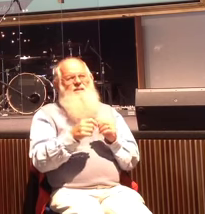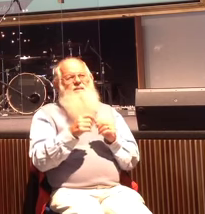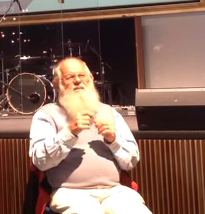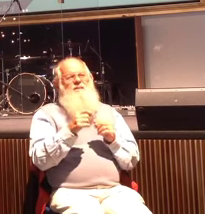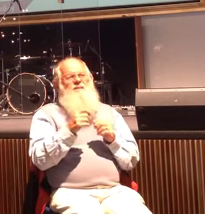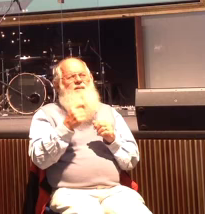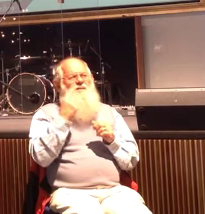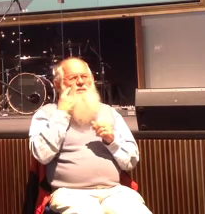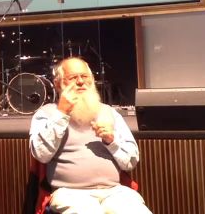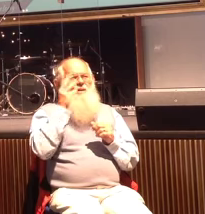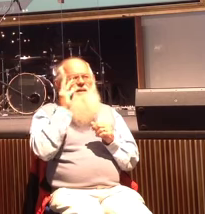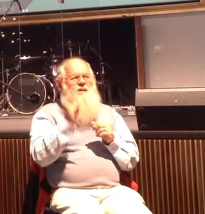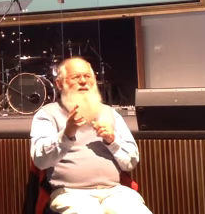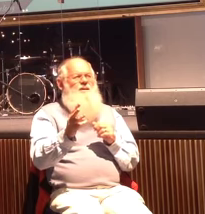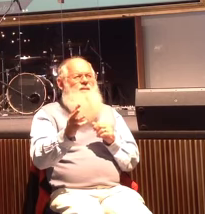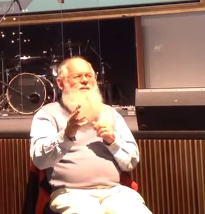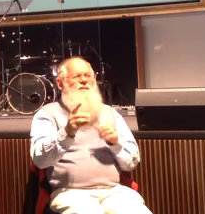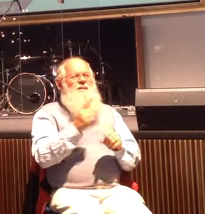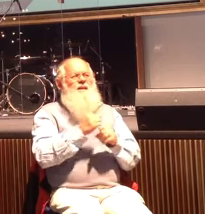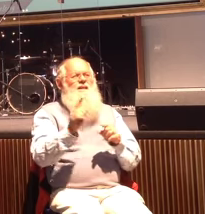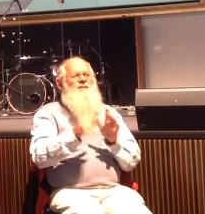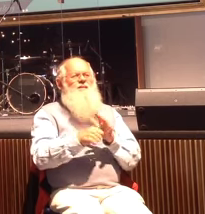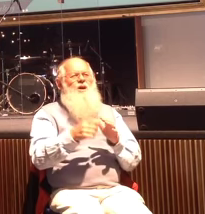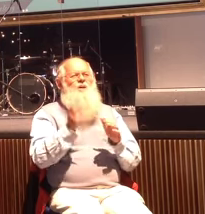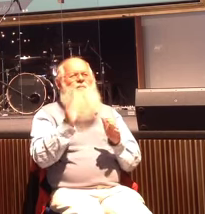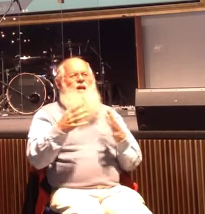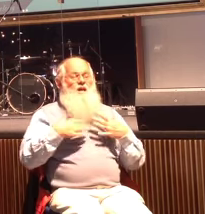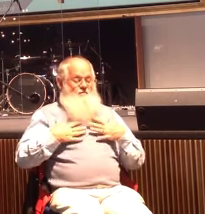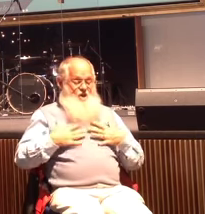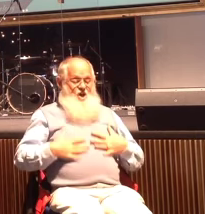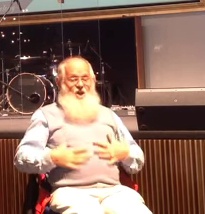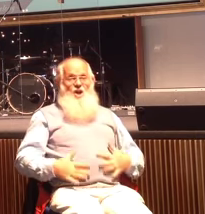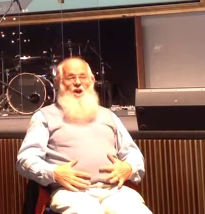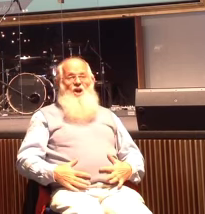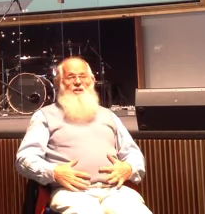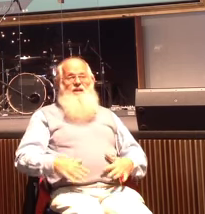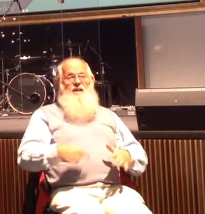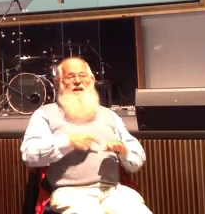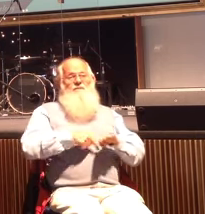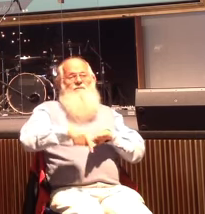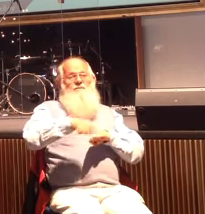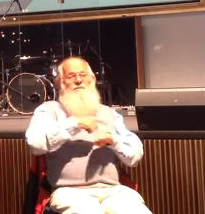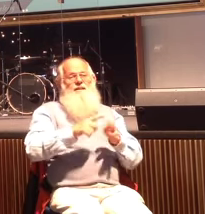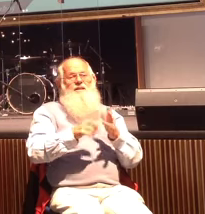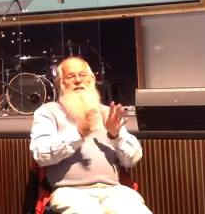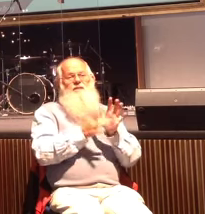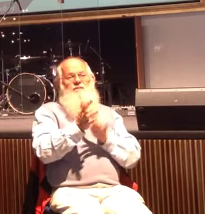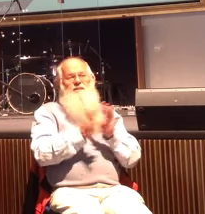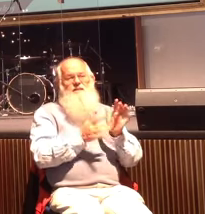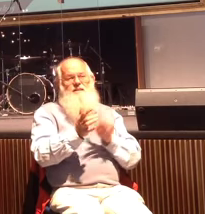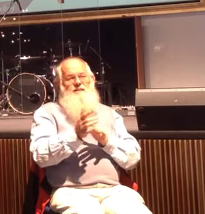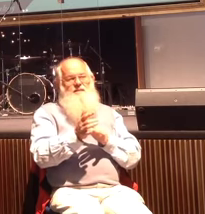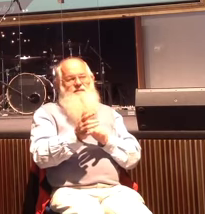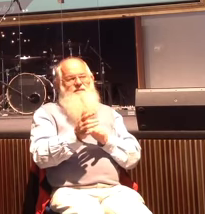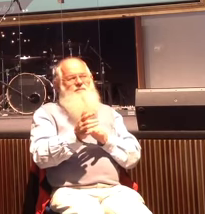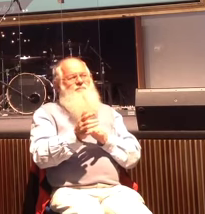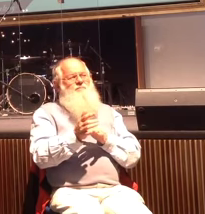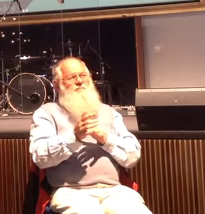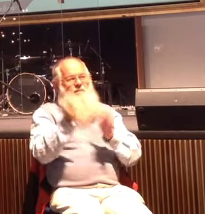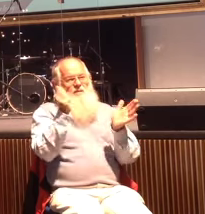saw him, he was clothed, and he was in his right mind at the feet of Jesus. You see, any struggle that you've had for a long time, you've got to